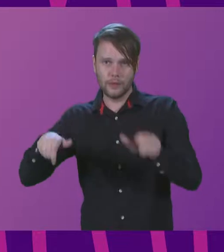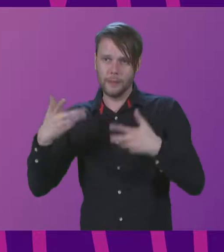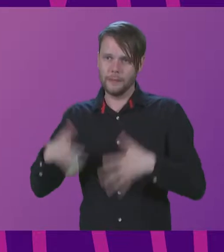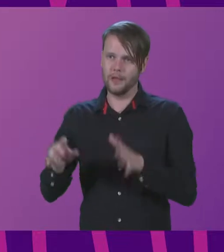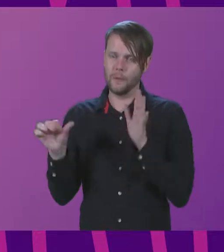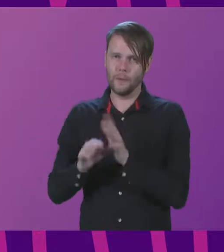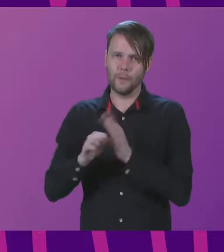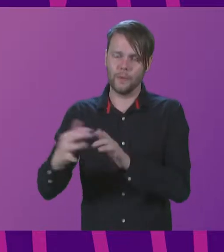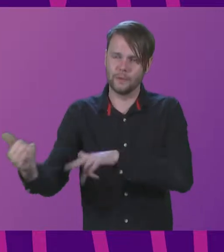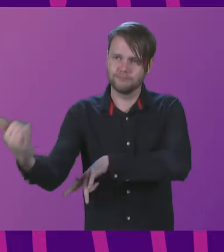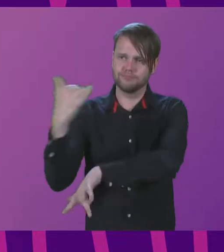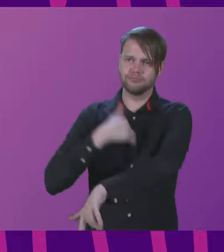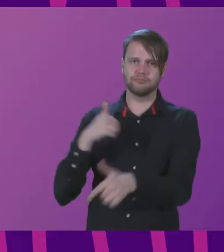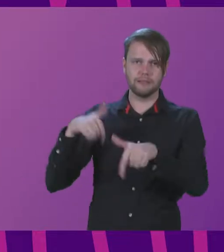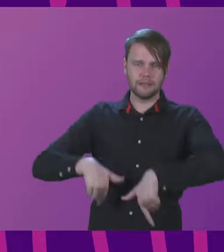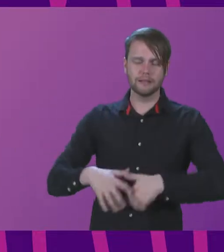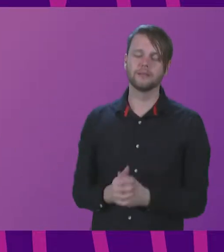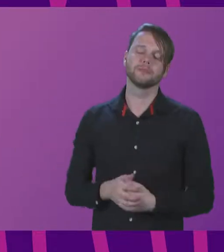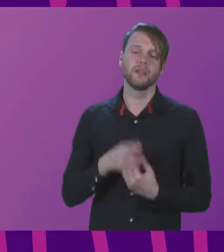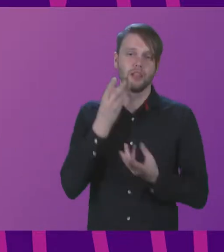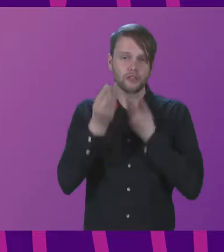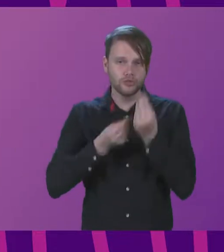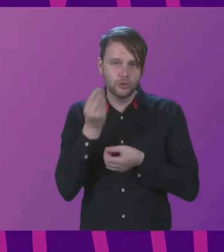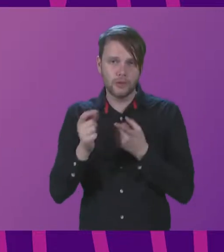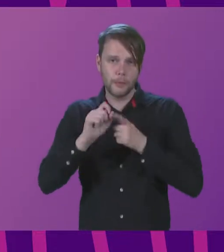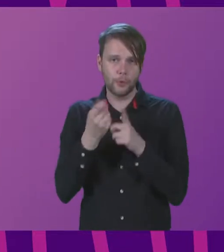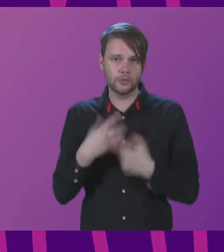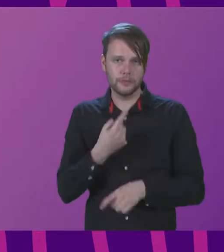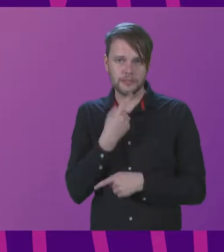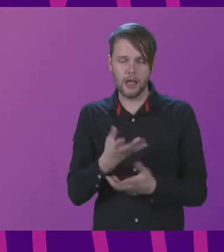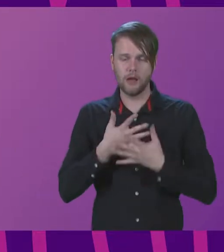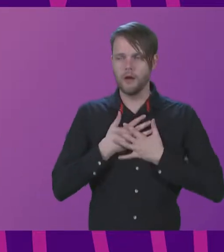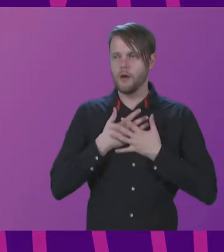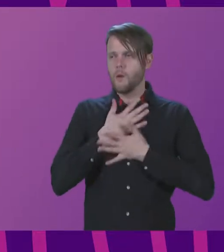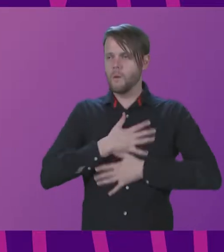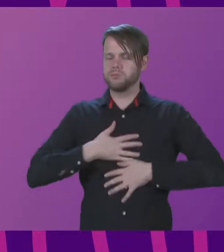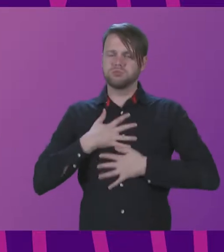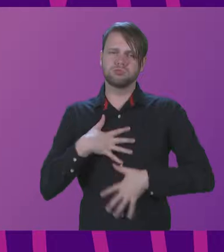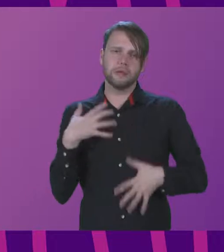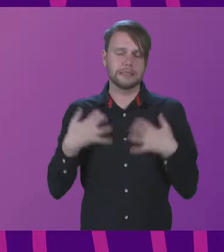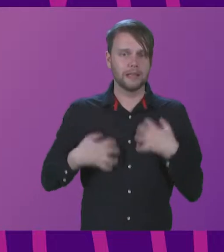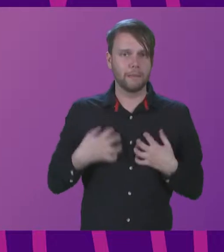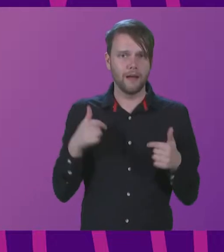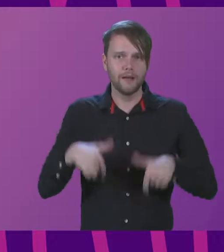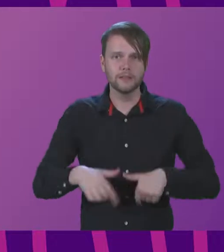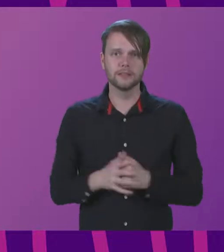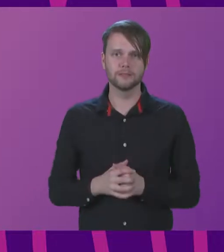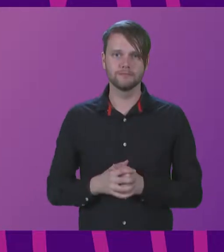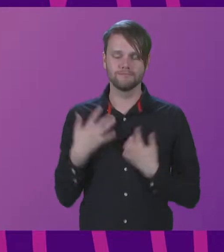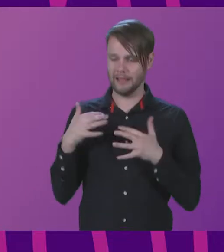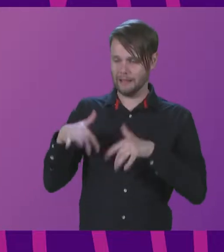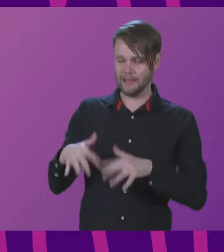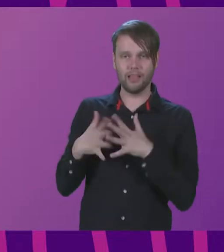endure difficult travel. The stories and the points that you've shared with us have moved us and inspired us. Your presence this weekend